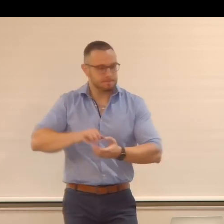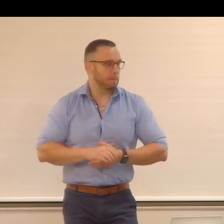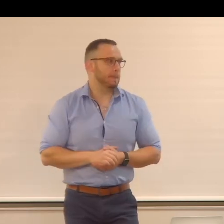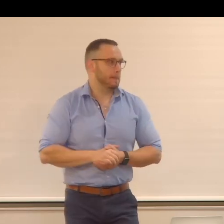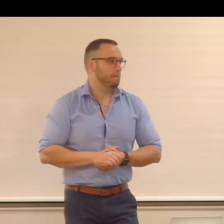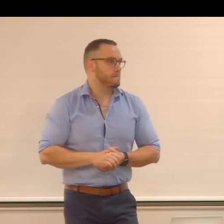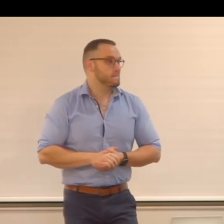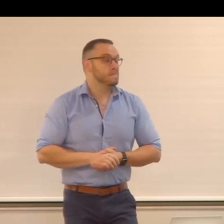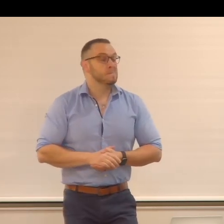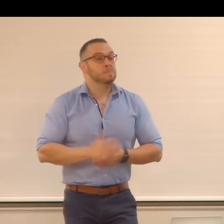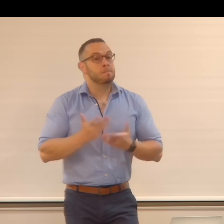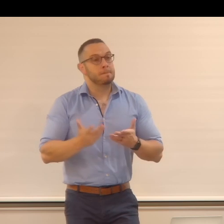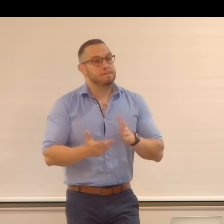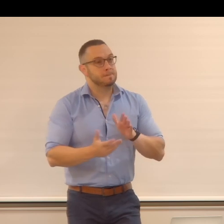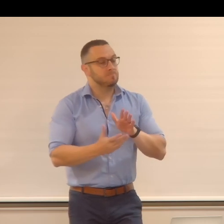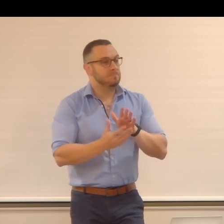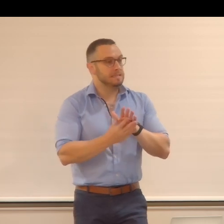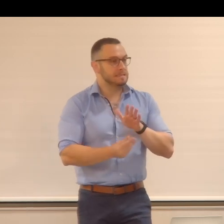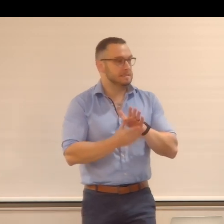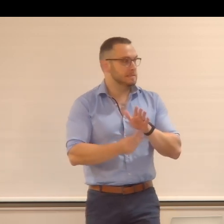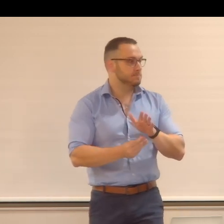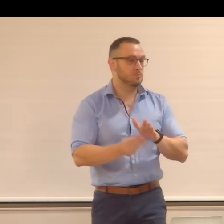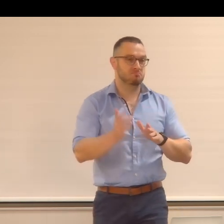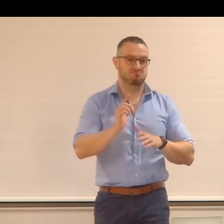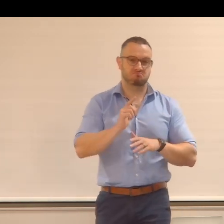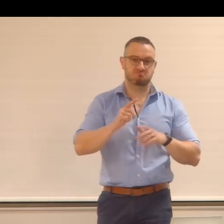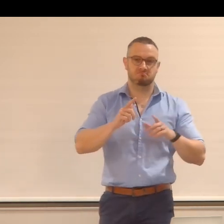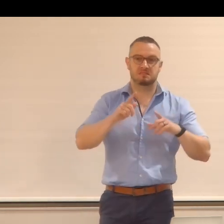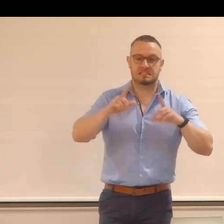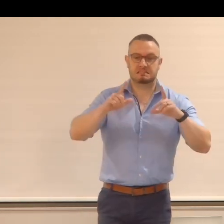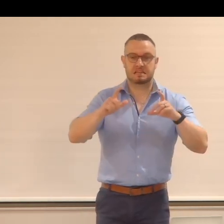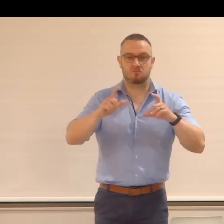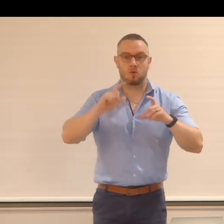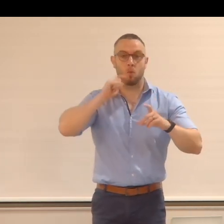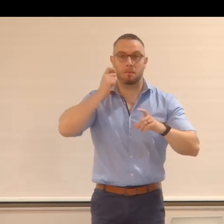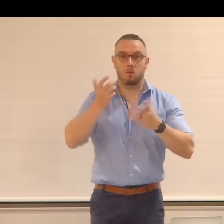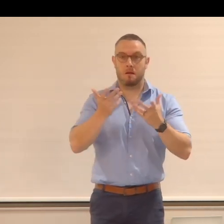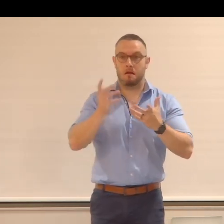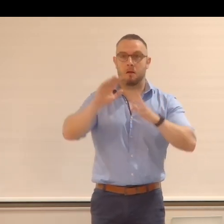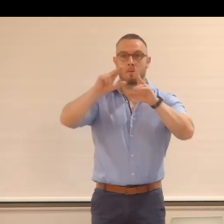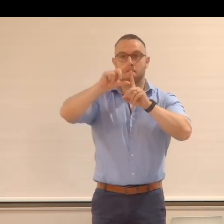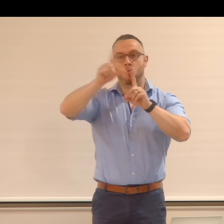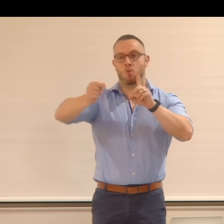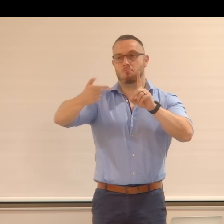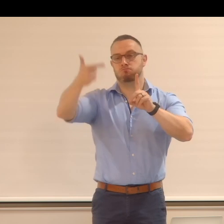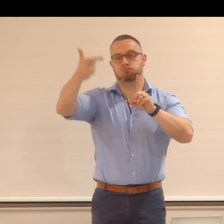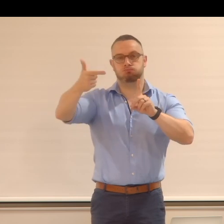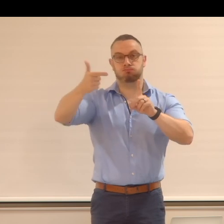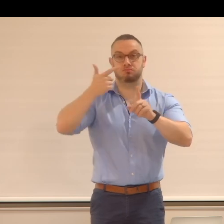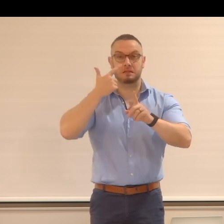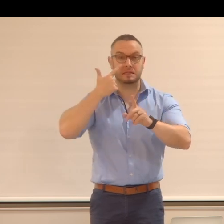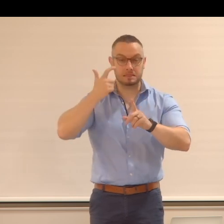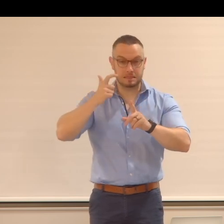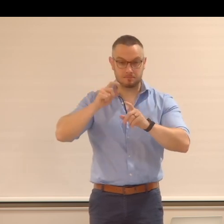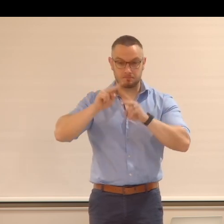So let's take an example of a camera that would be on the moon and that could see